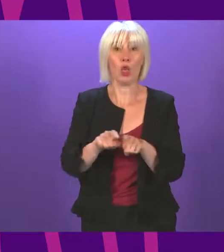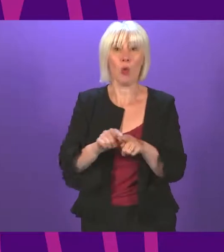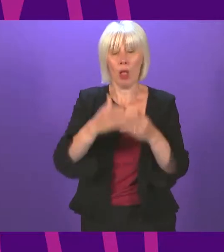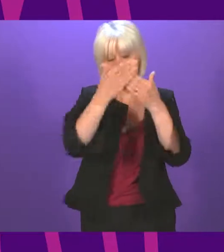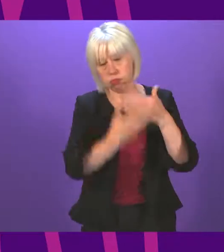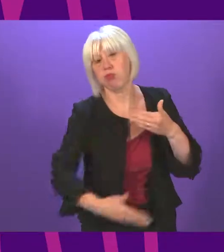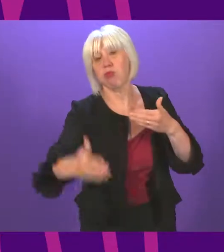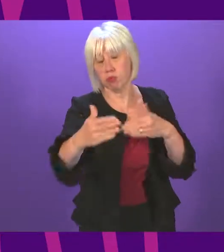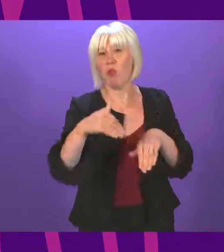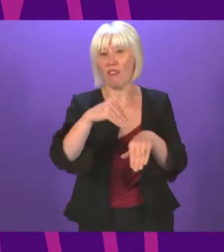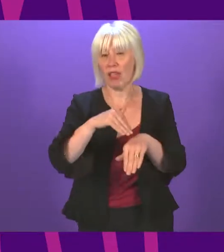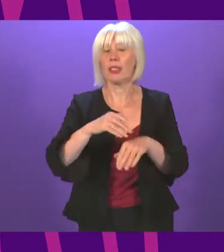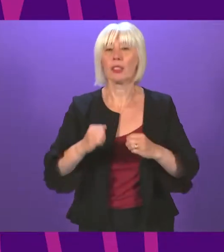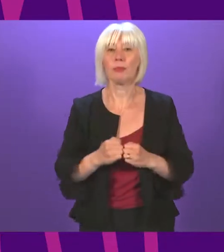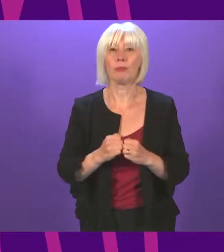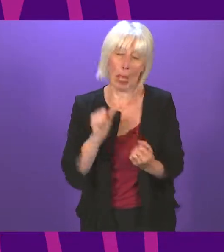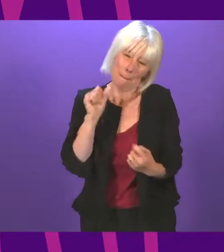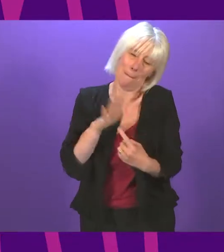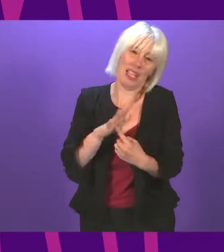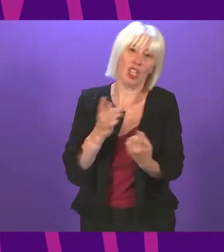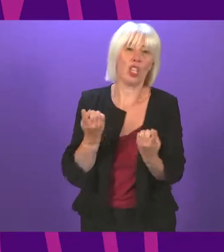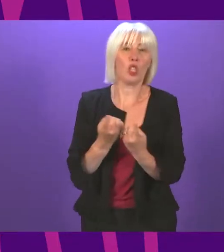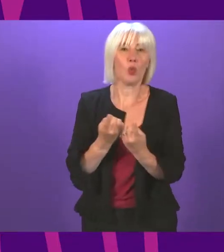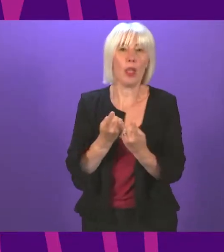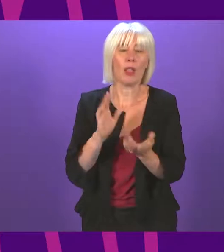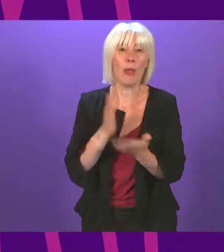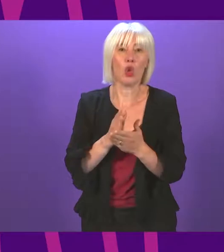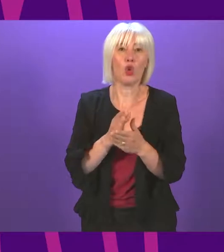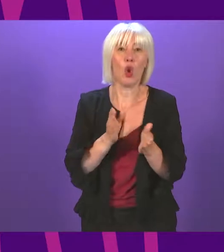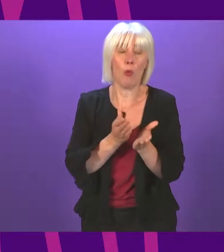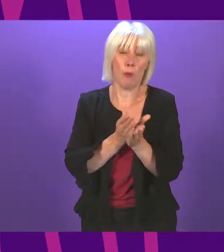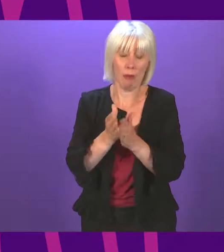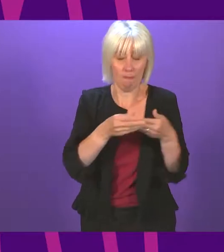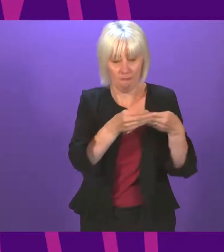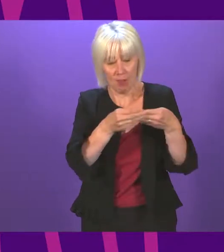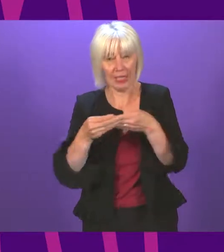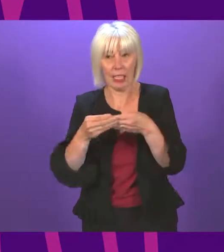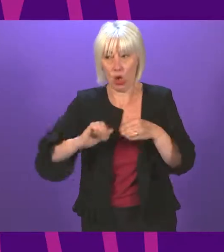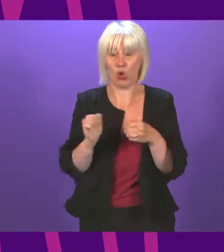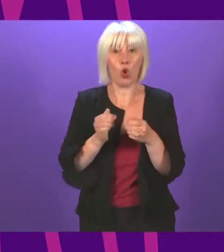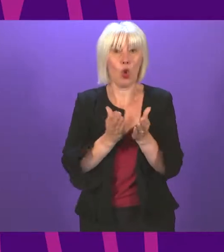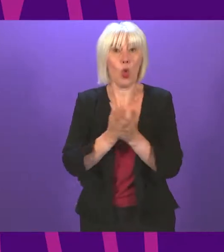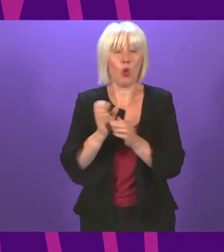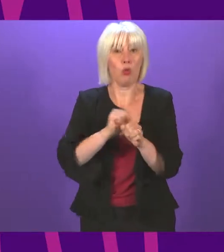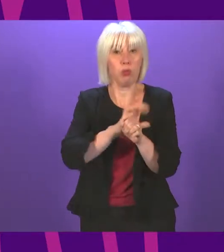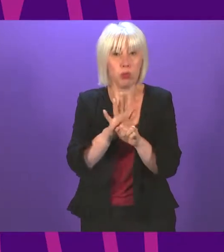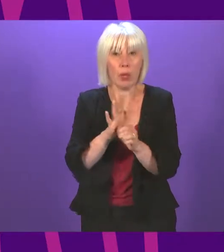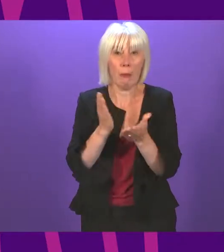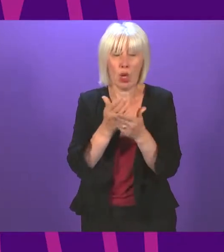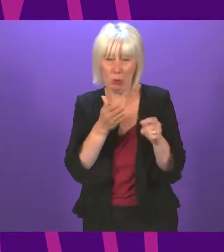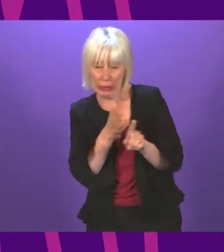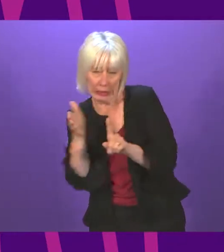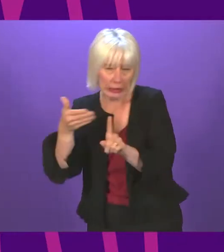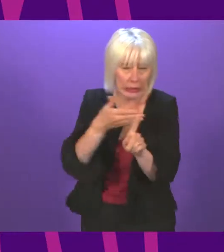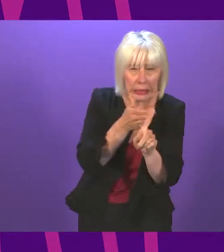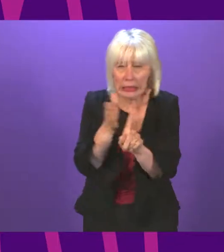Our most immediate priority has of course been to lead Scotland safely through the pandemic and to steer a careful course back to